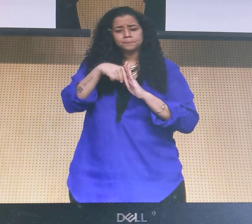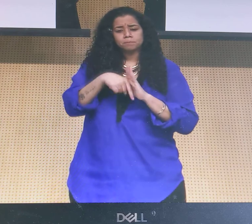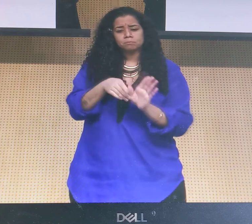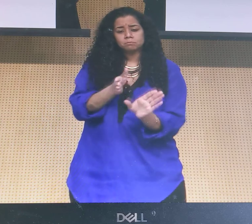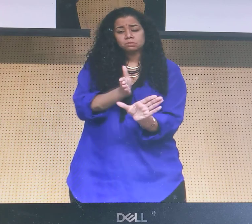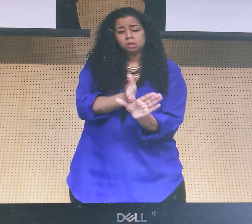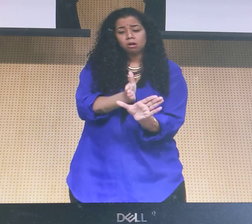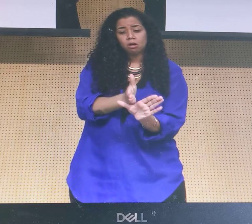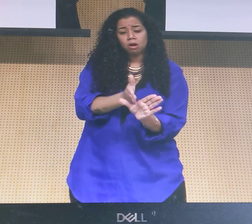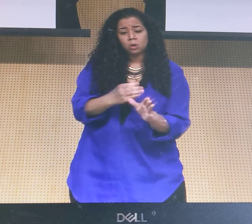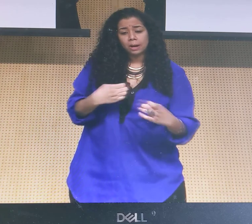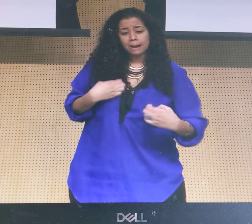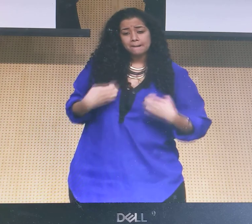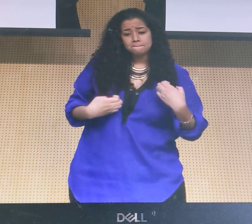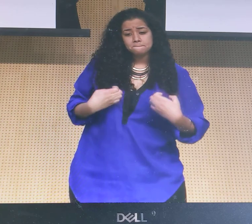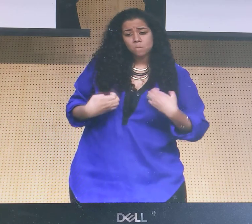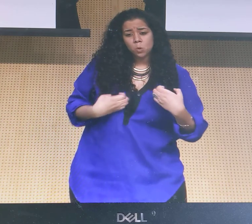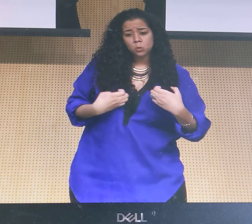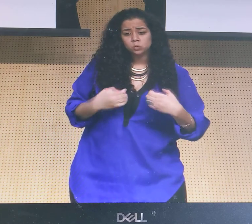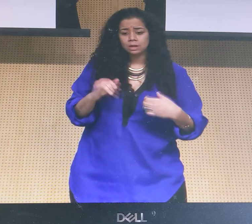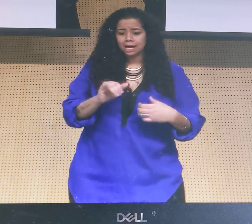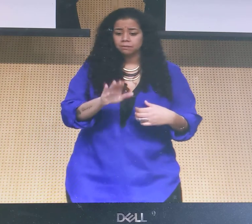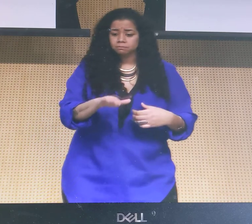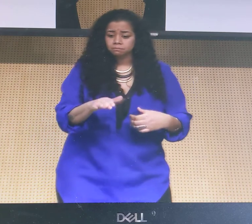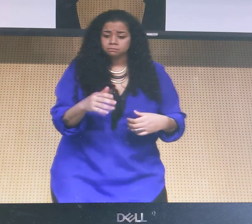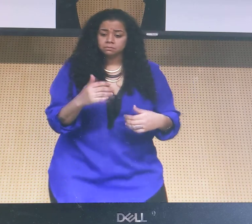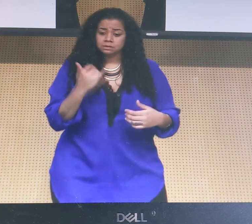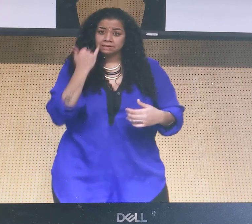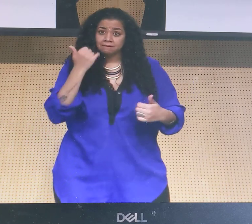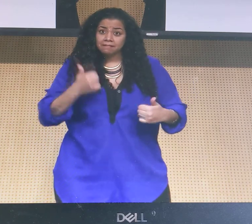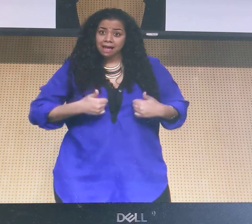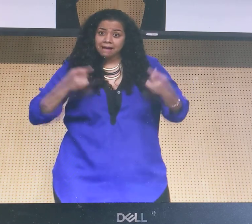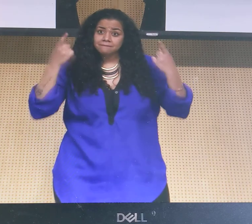surface, it was a good relationship. But deep down, emotionally,